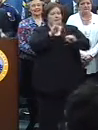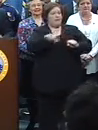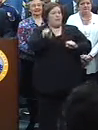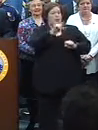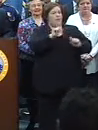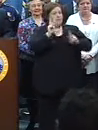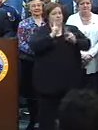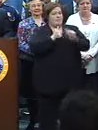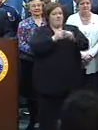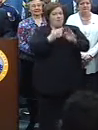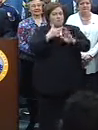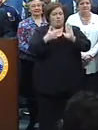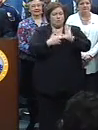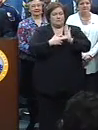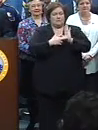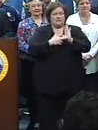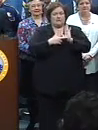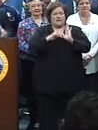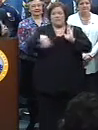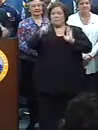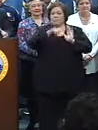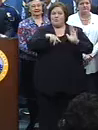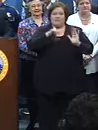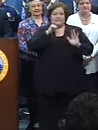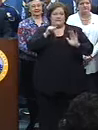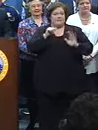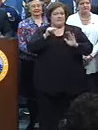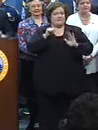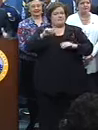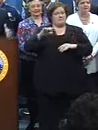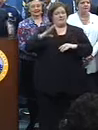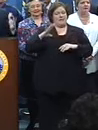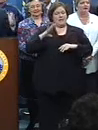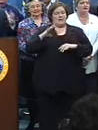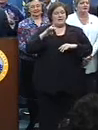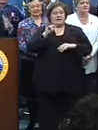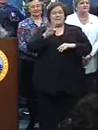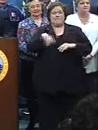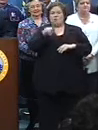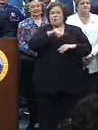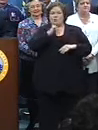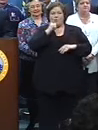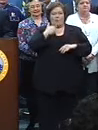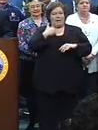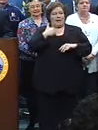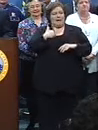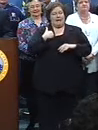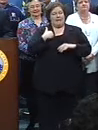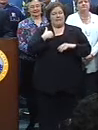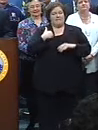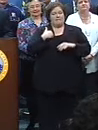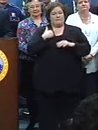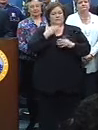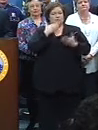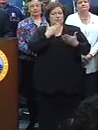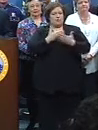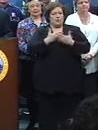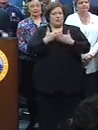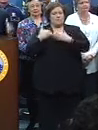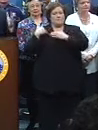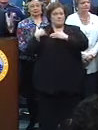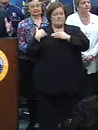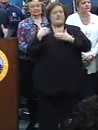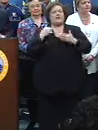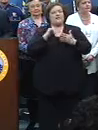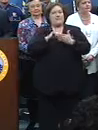If folks don't act right, if they don't have common courtesy, if they don't have personal responsibility, it makes it that much more difficult.